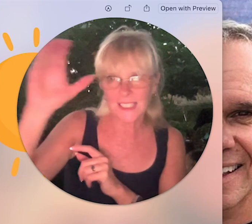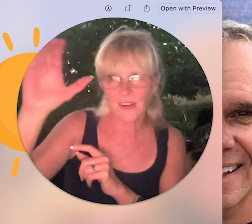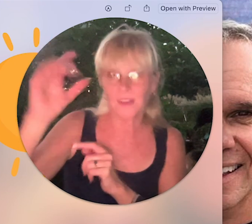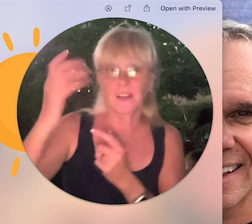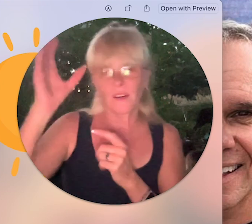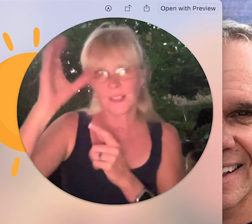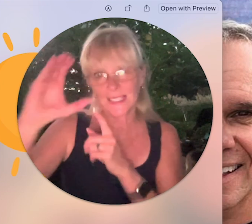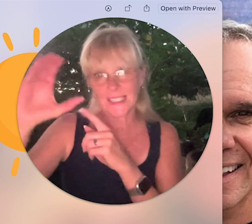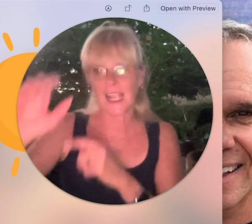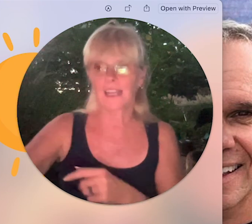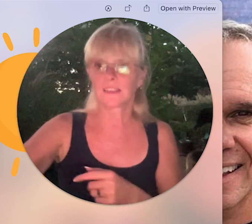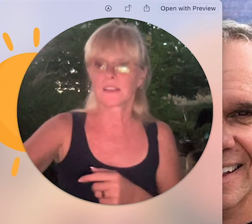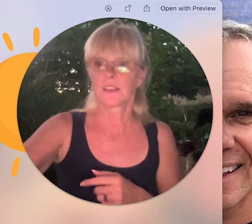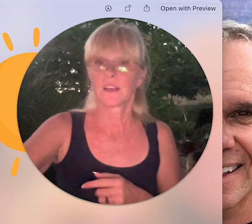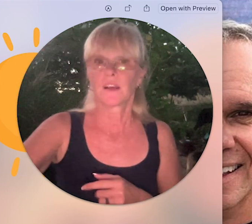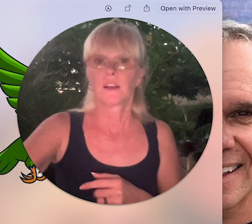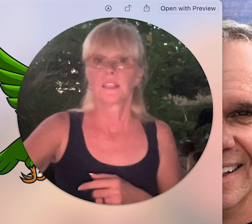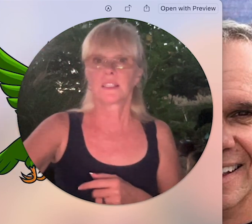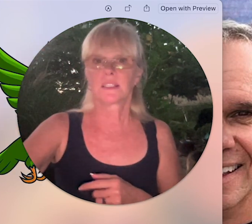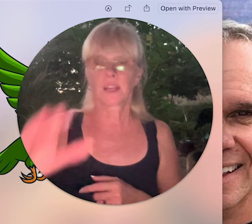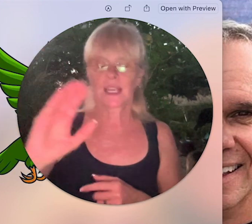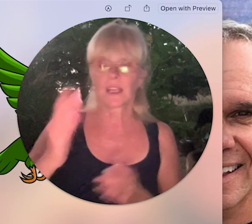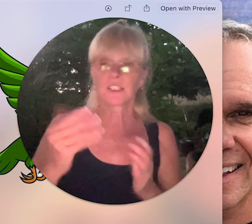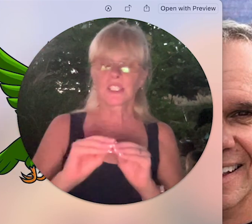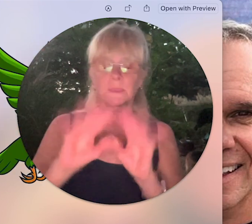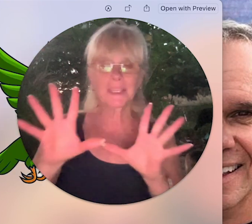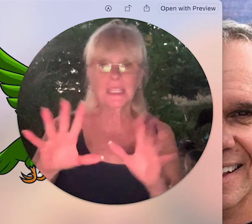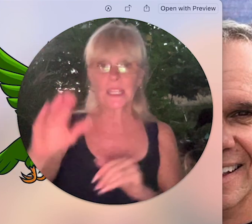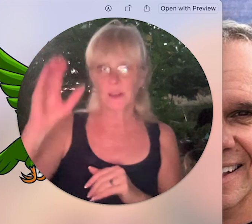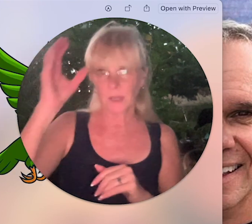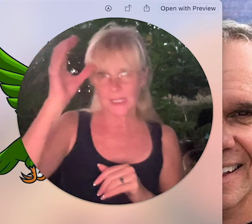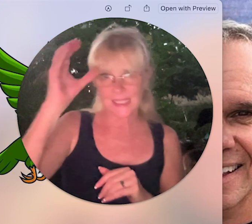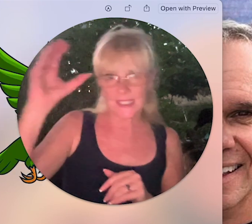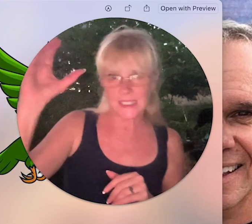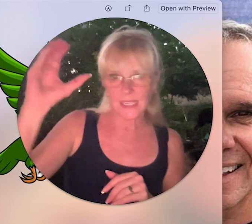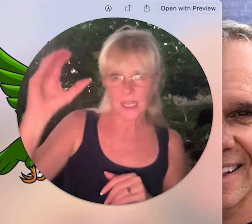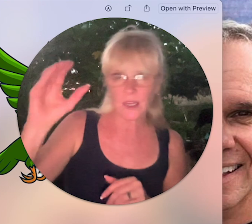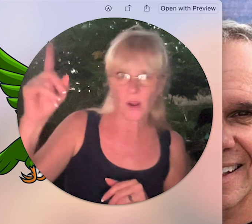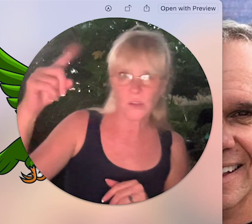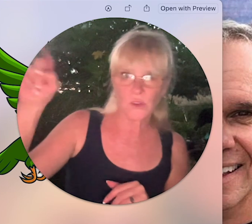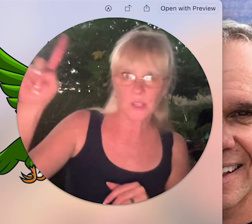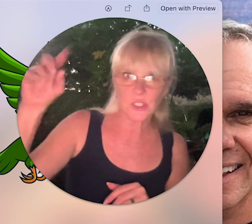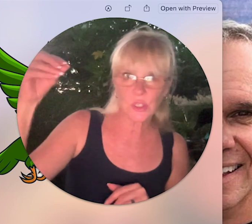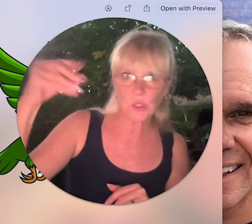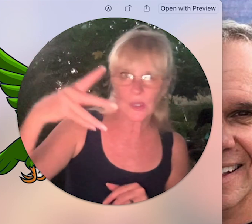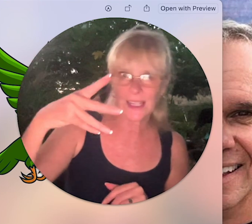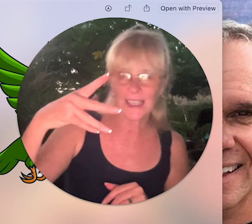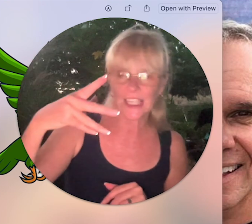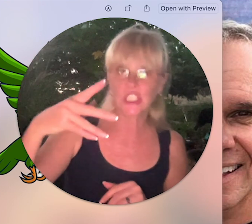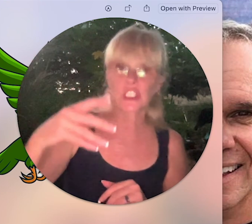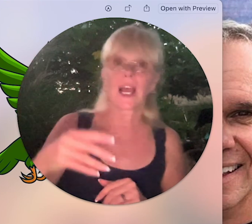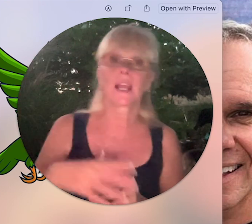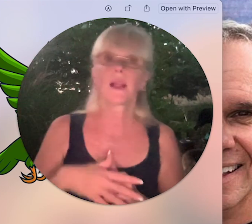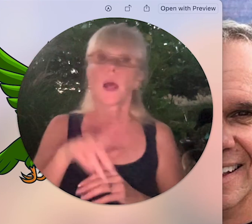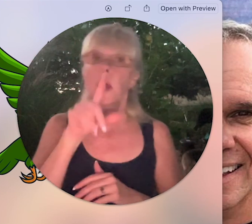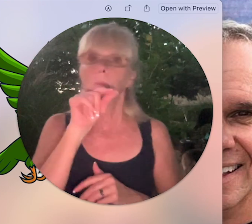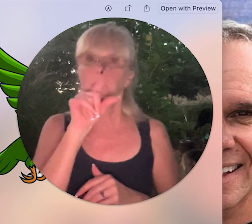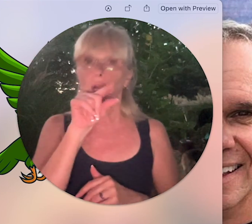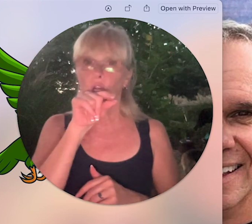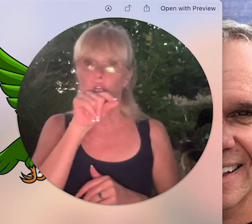or or the sea hand again just to be clear this is sun or draw a circle and let it shine bird